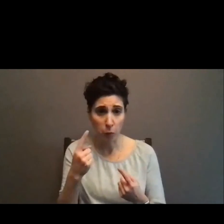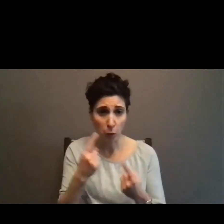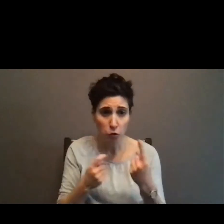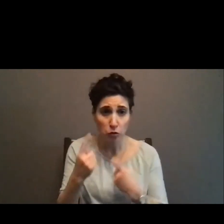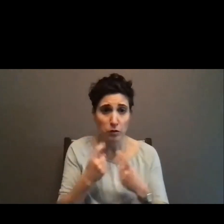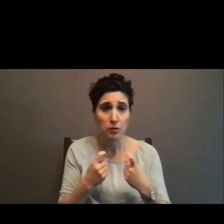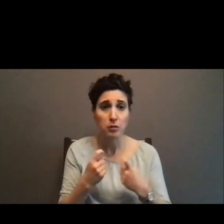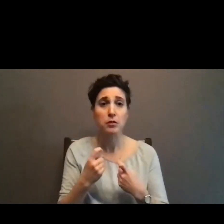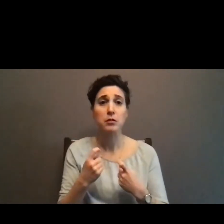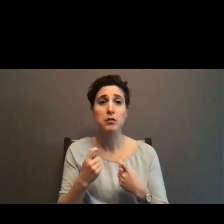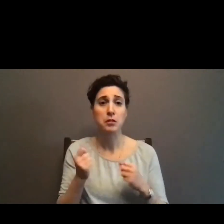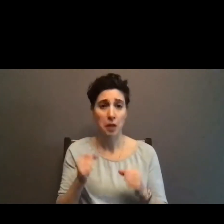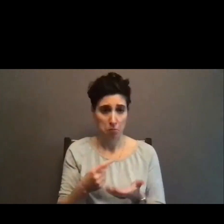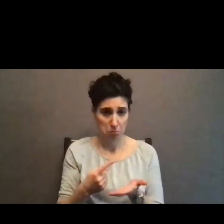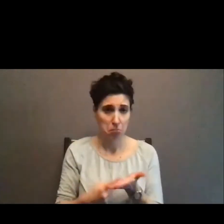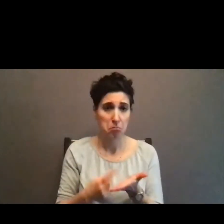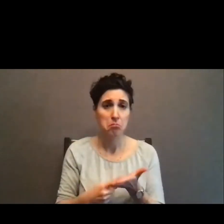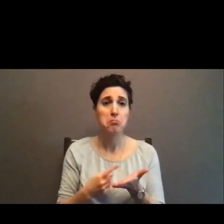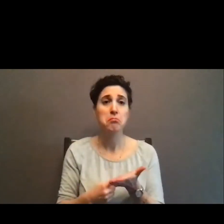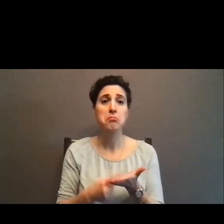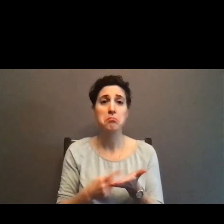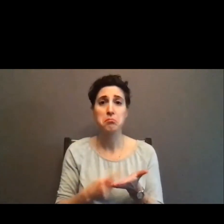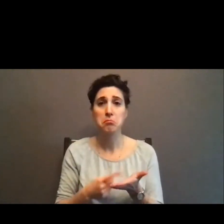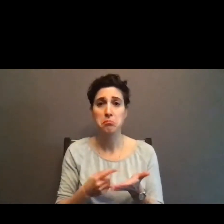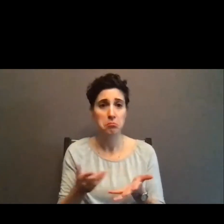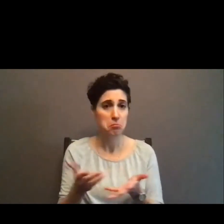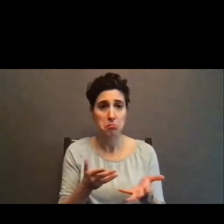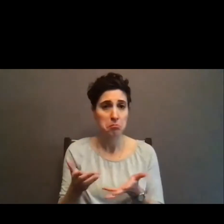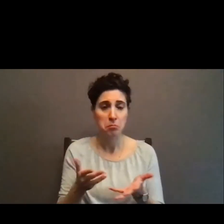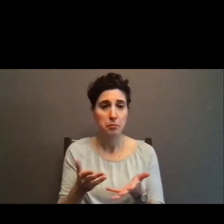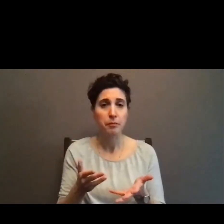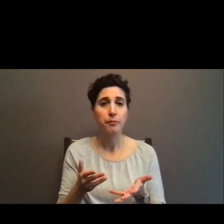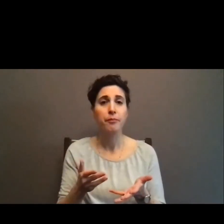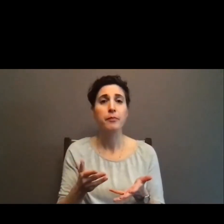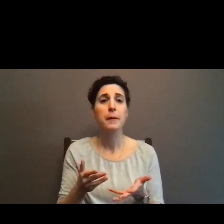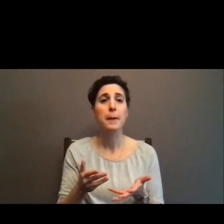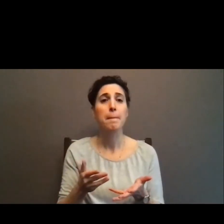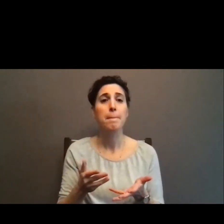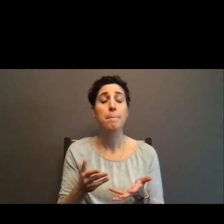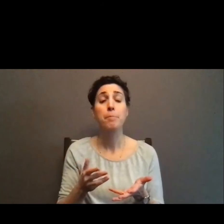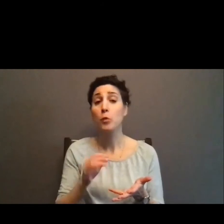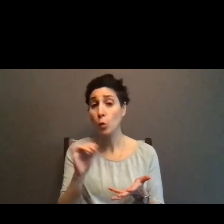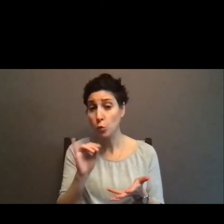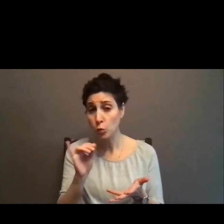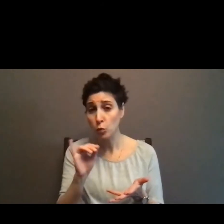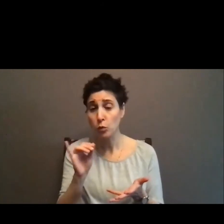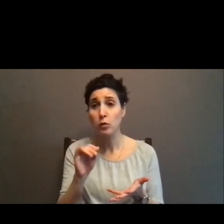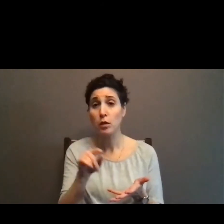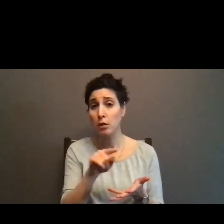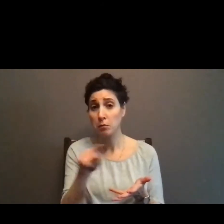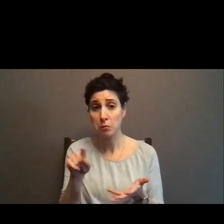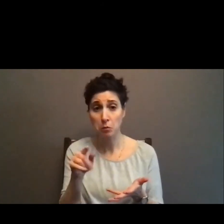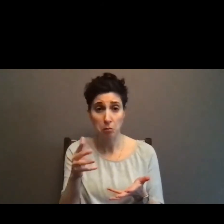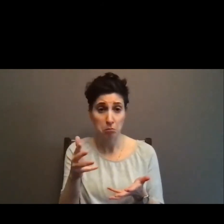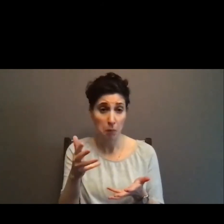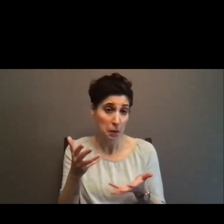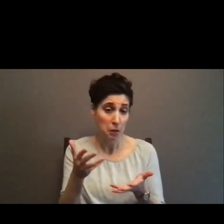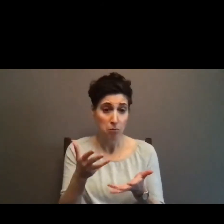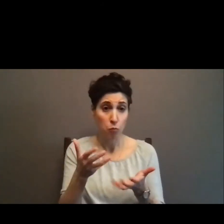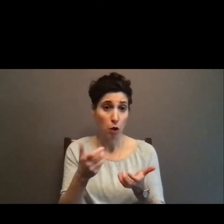we can talk about it more, um, we can also talk, I think, more about, like, what do we do with,